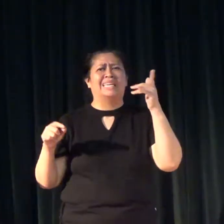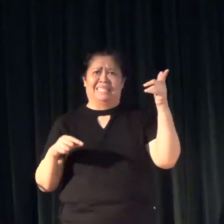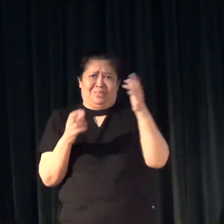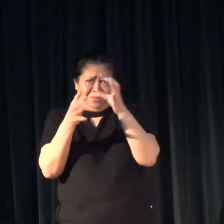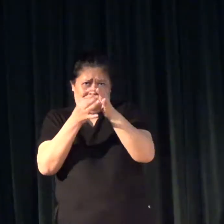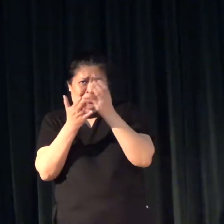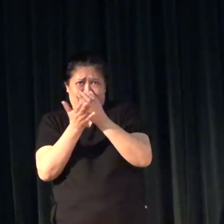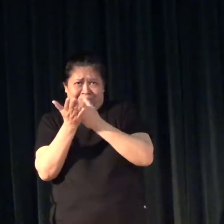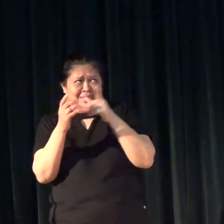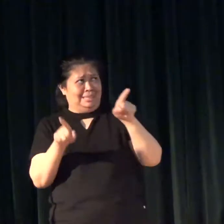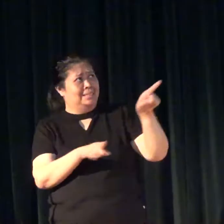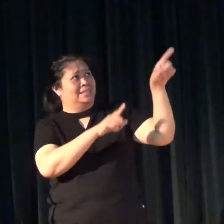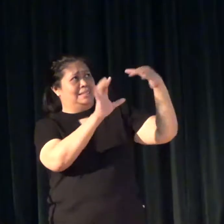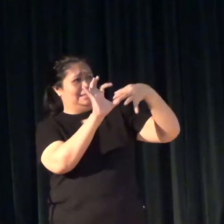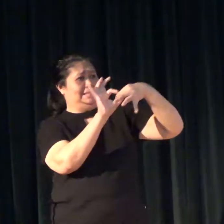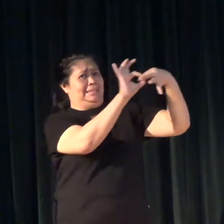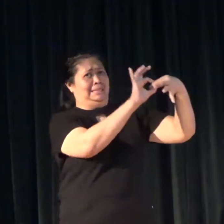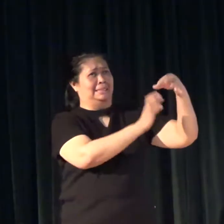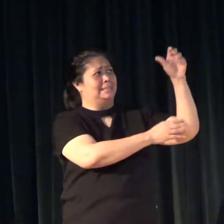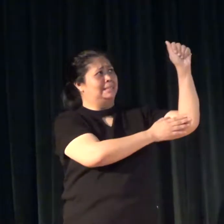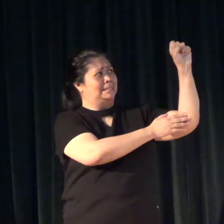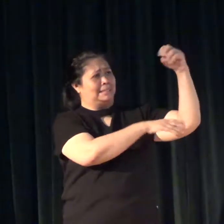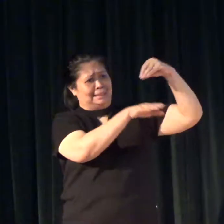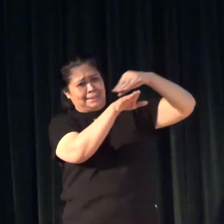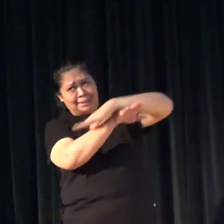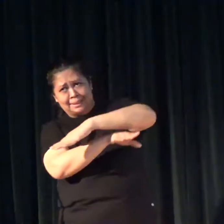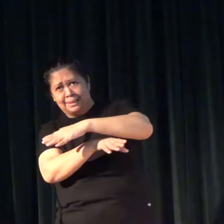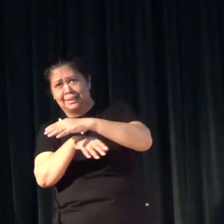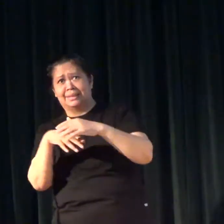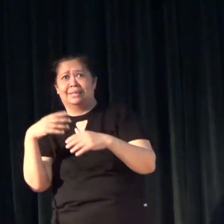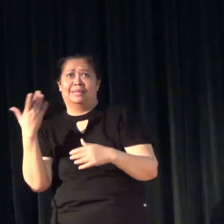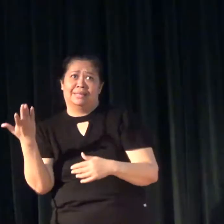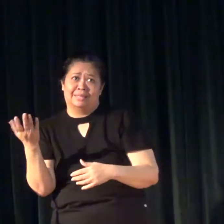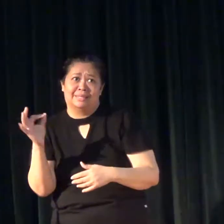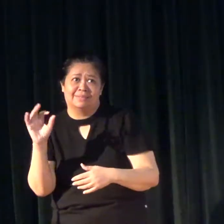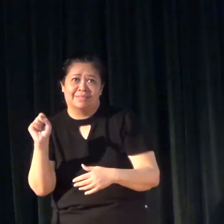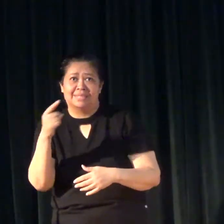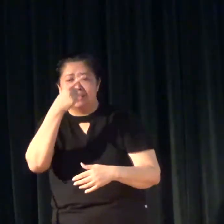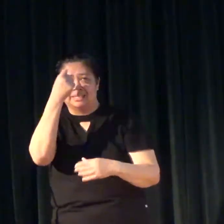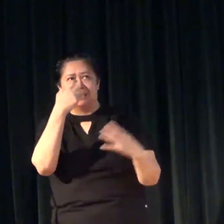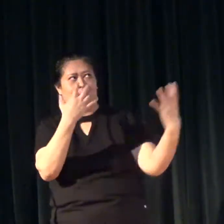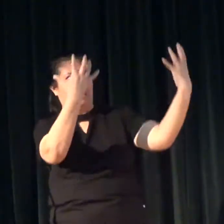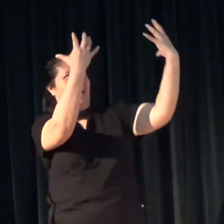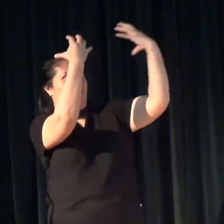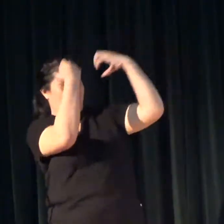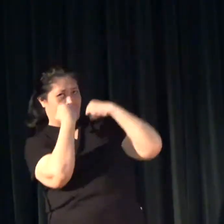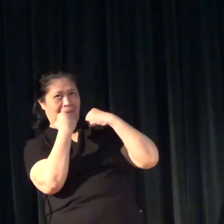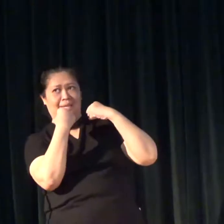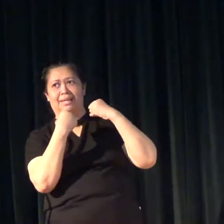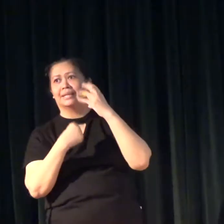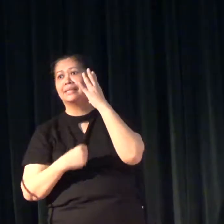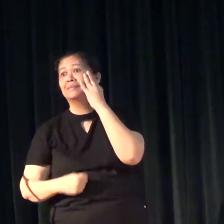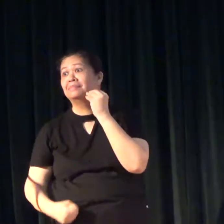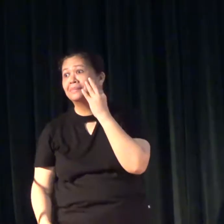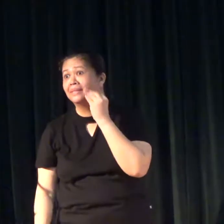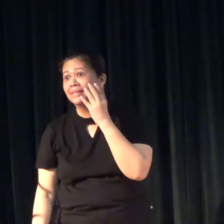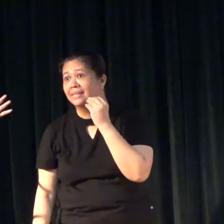FSL has ASL elements because of that colonial experience.